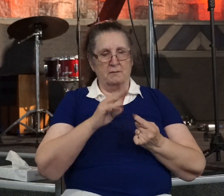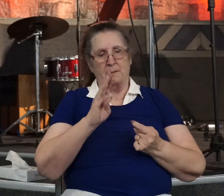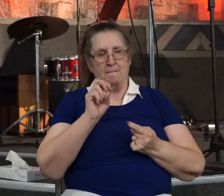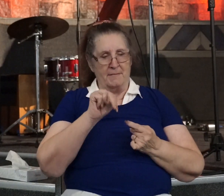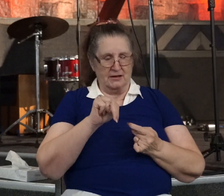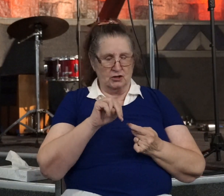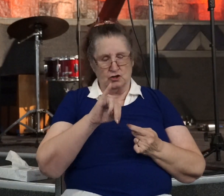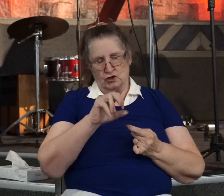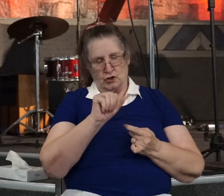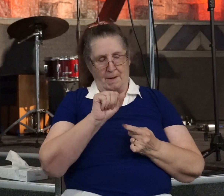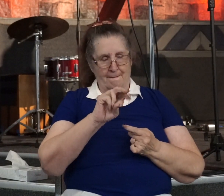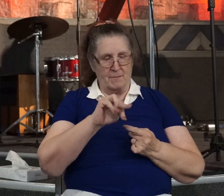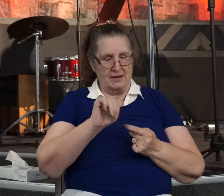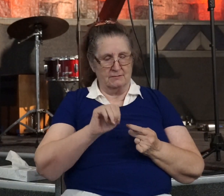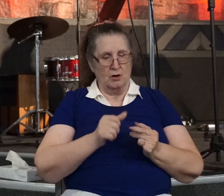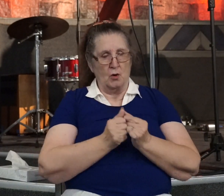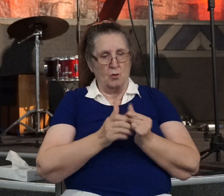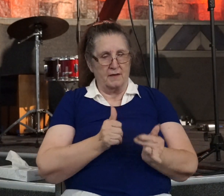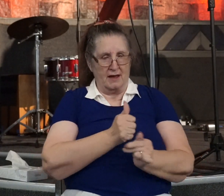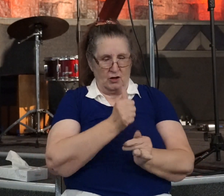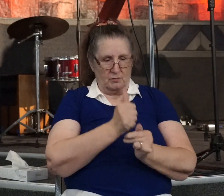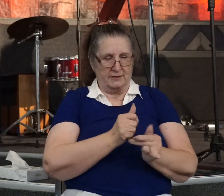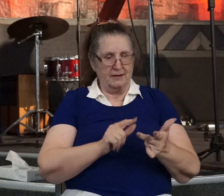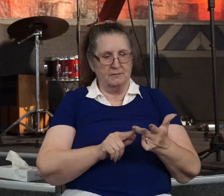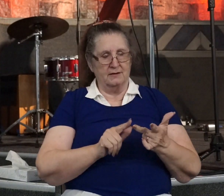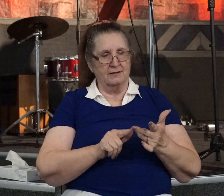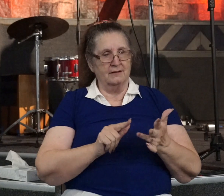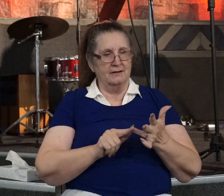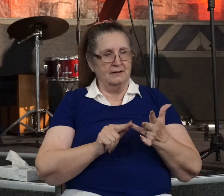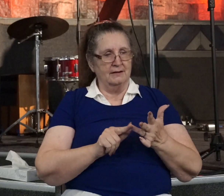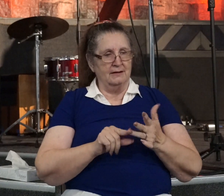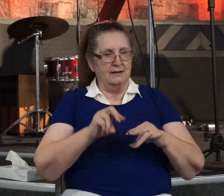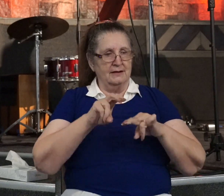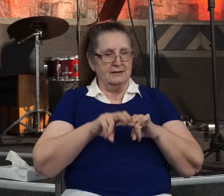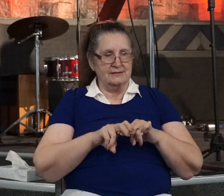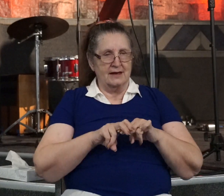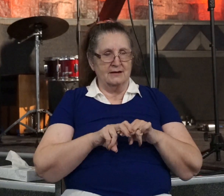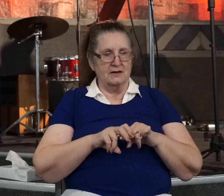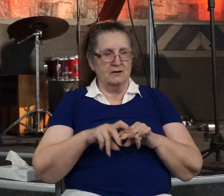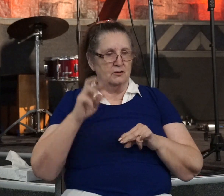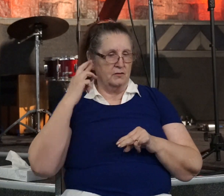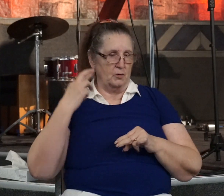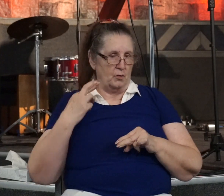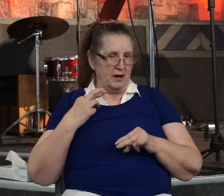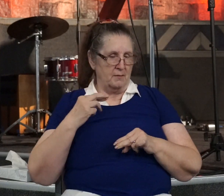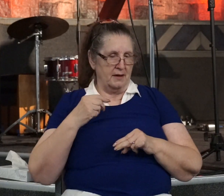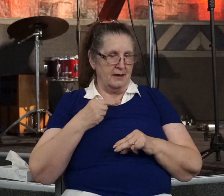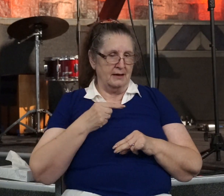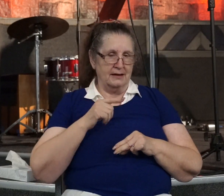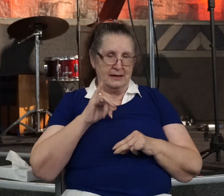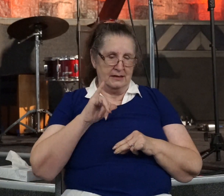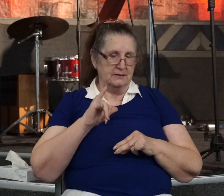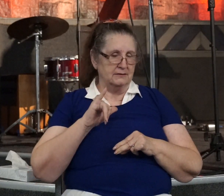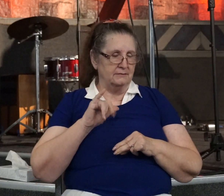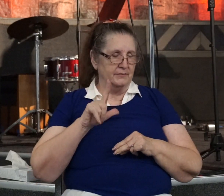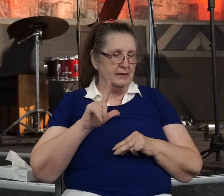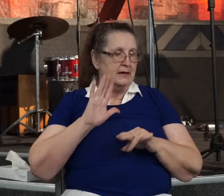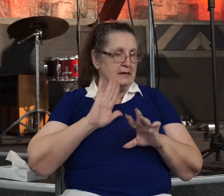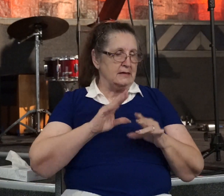Blameless, according to the law. Sat under the teaching of Gamaliel. The list goes on and on. He was a